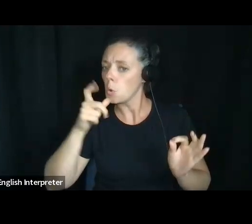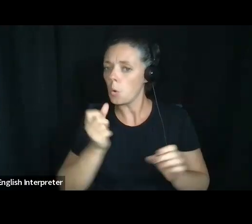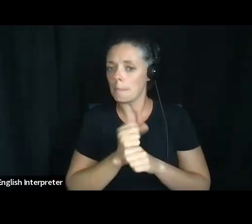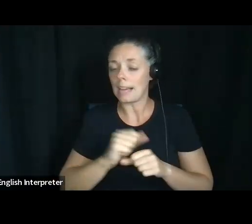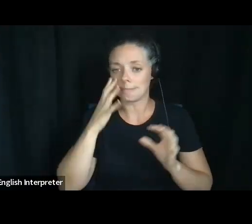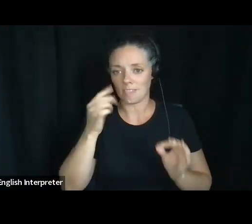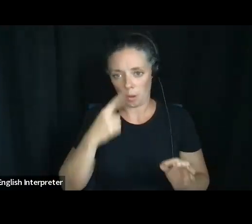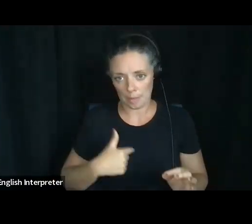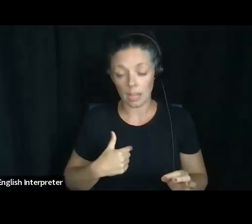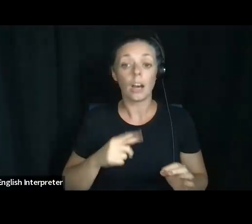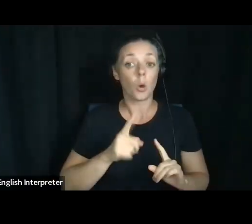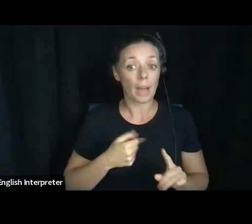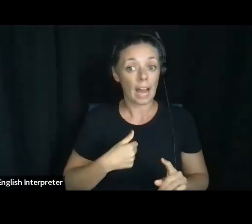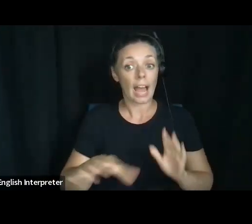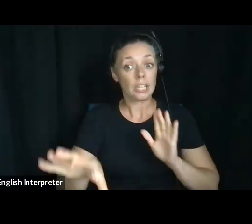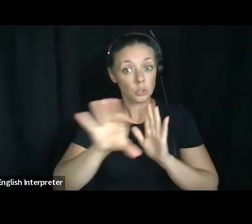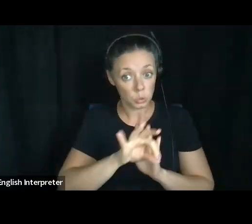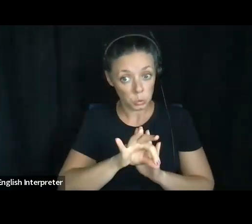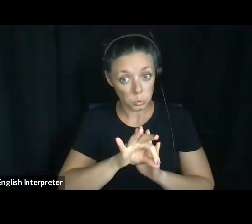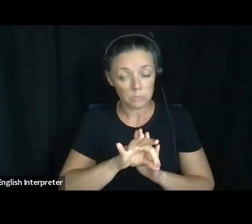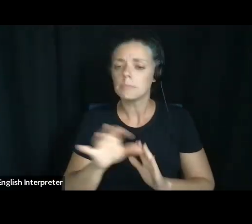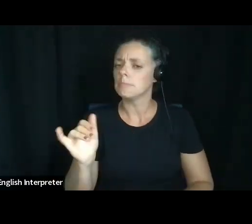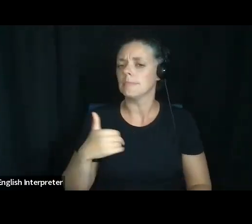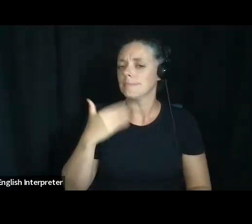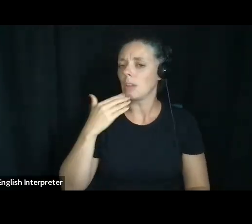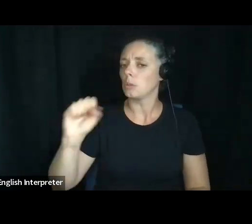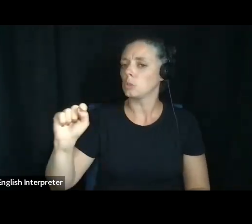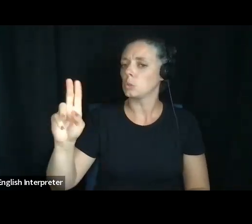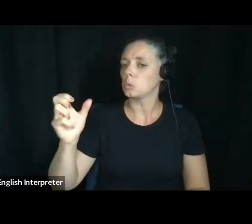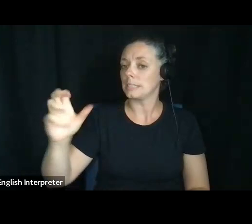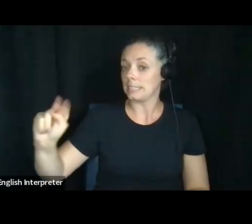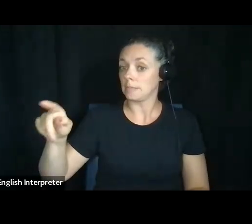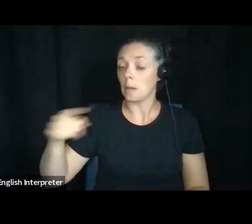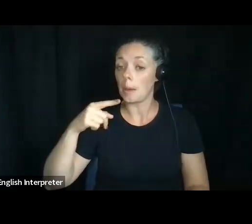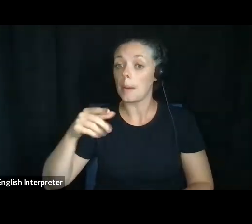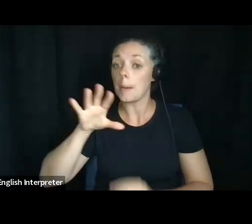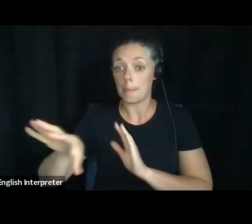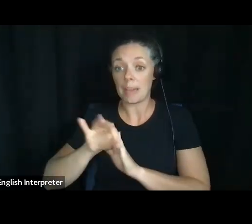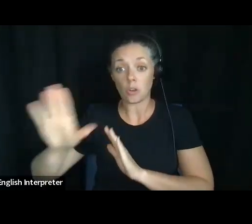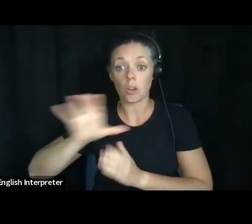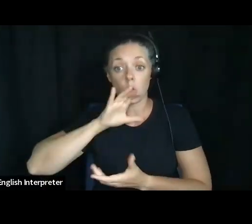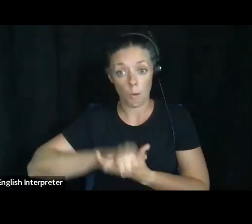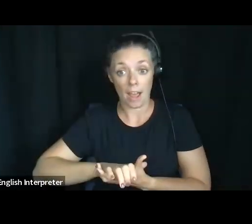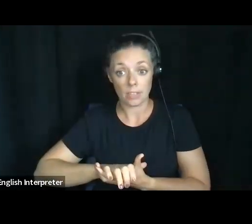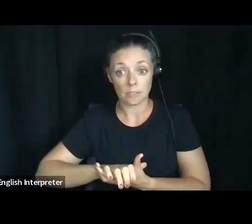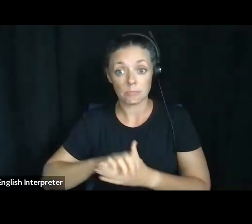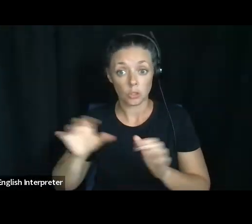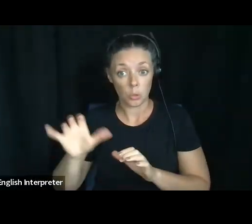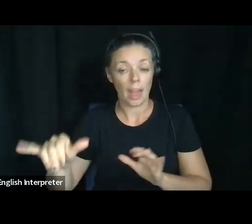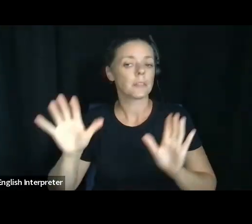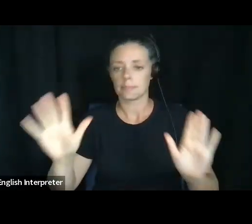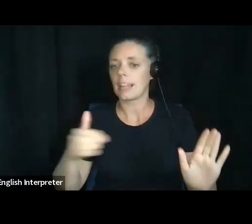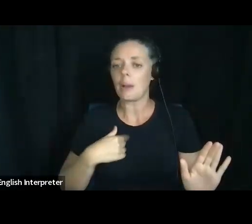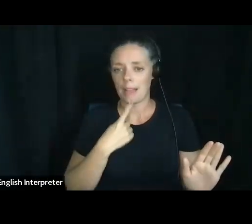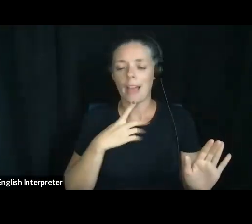to do that. And as Susan said, her wife, she picked to do that. And I would say, that's the most